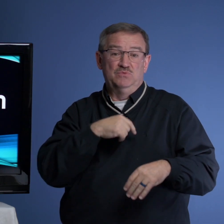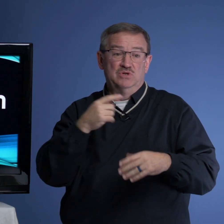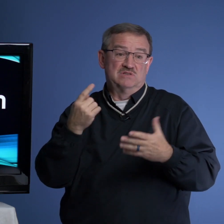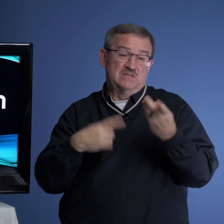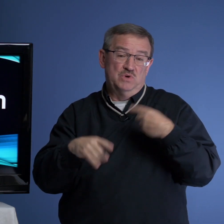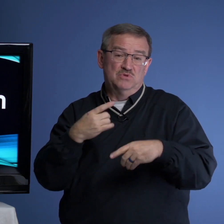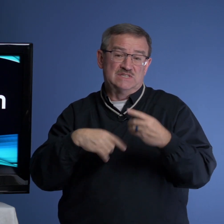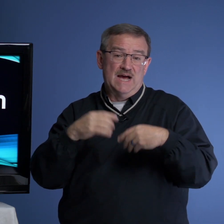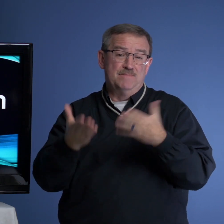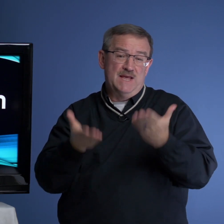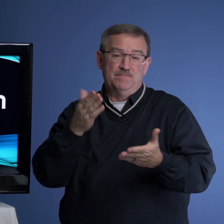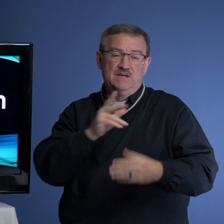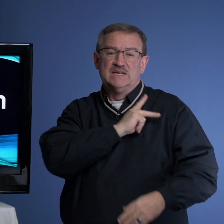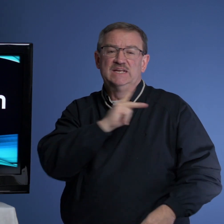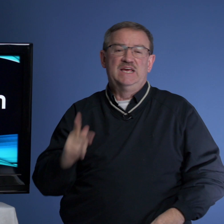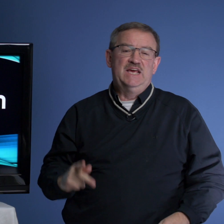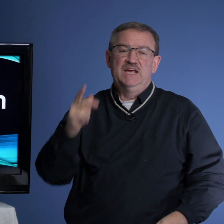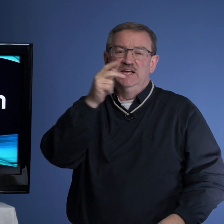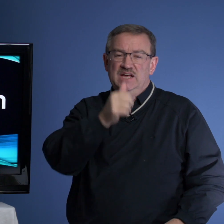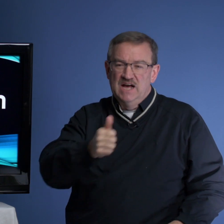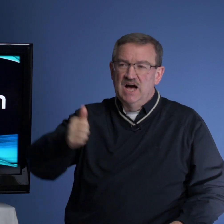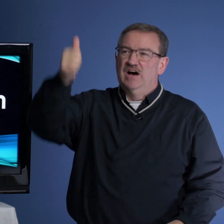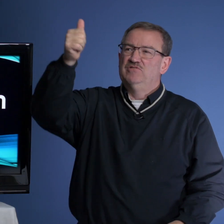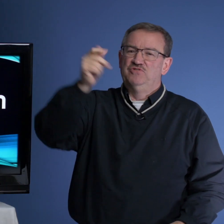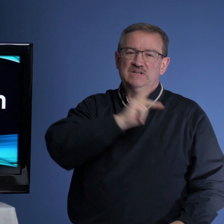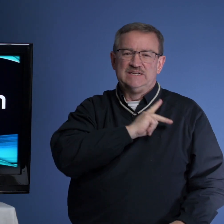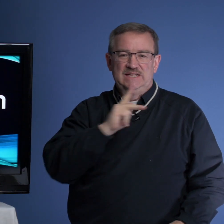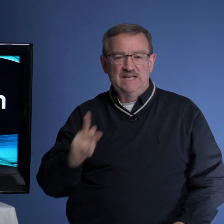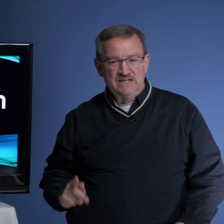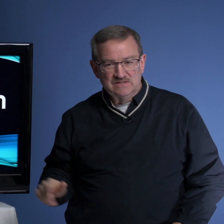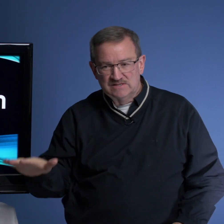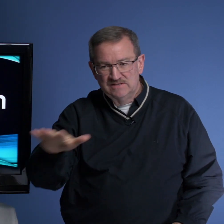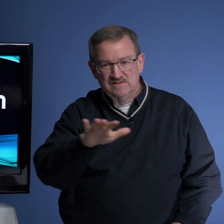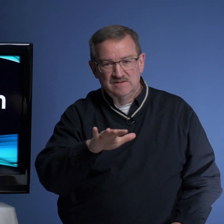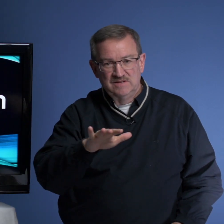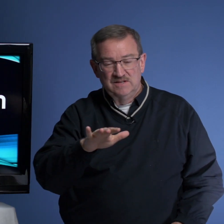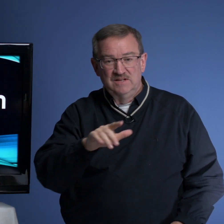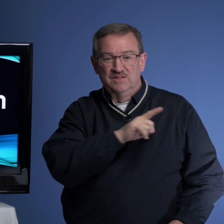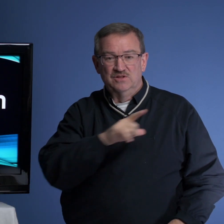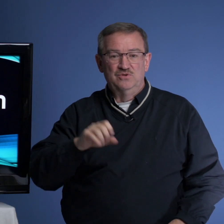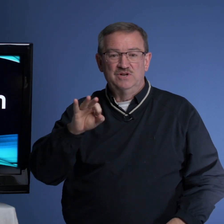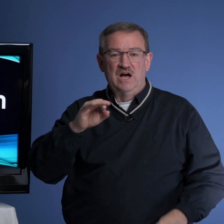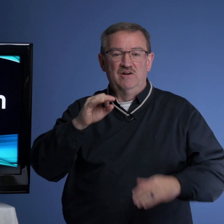would sign maybe King of Kings. The Lord of